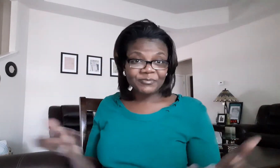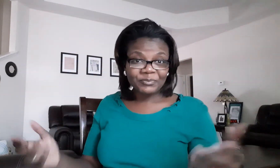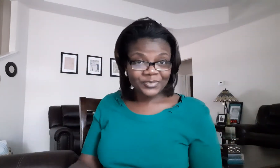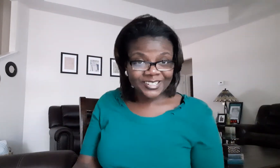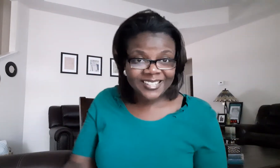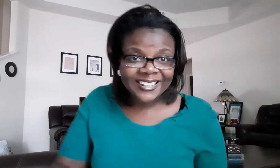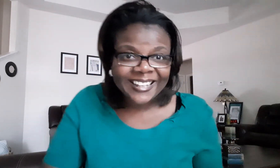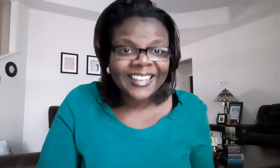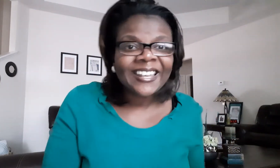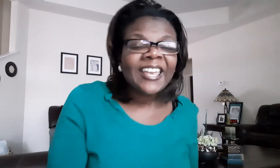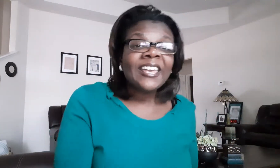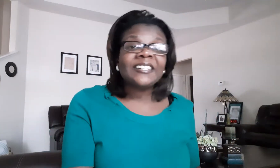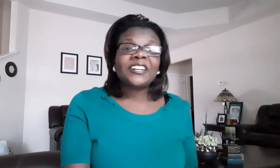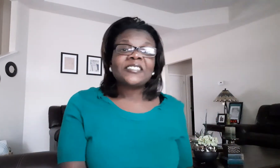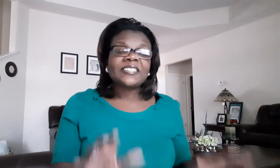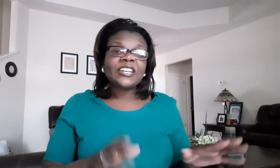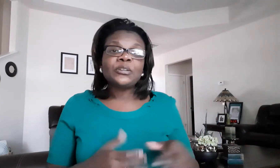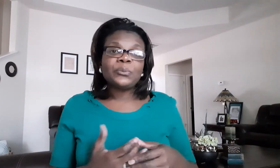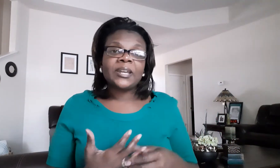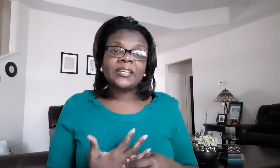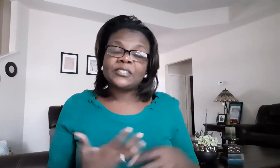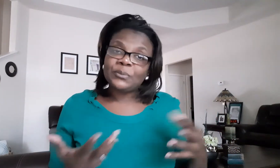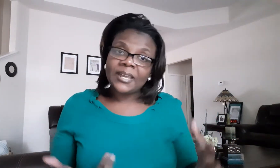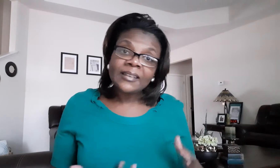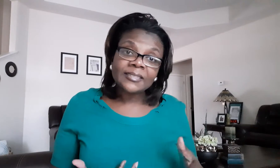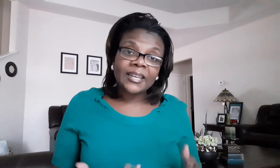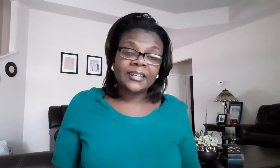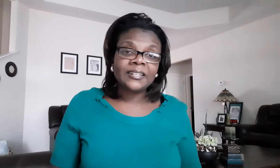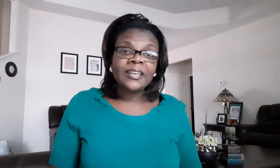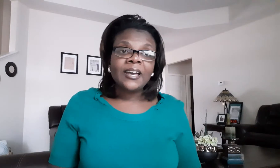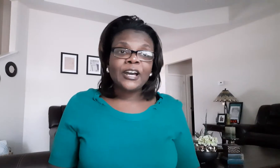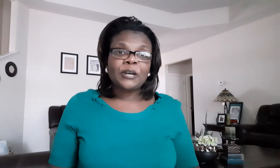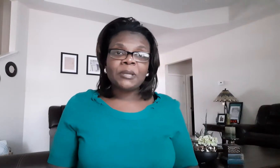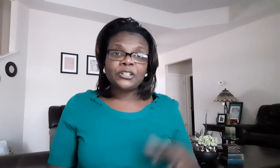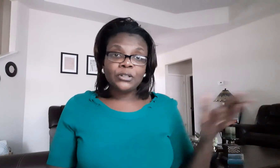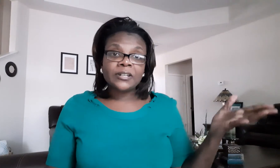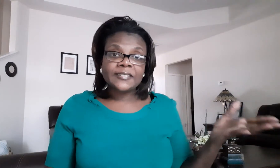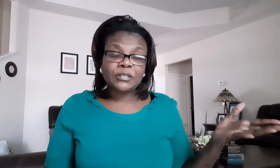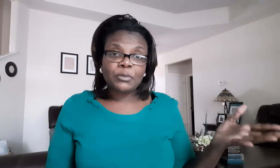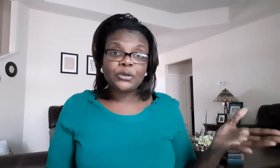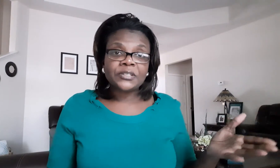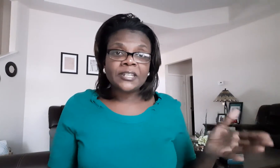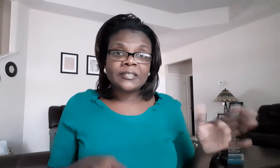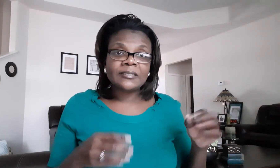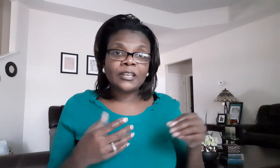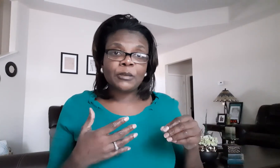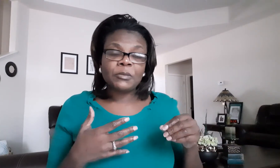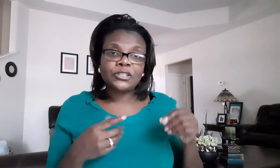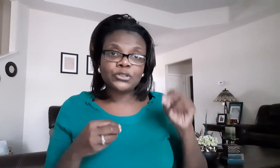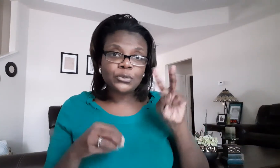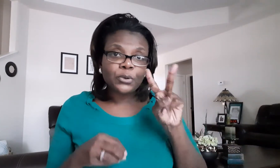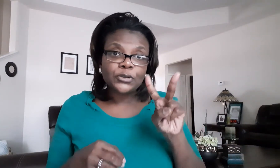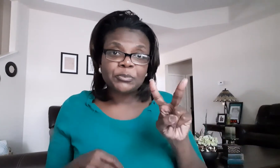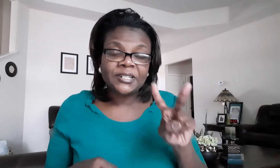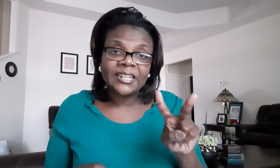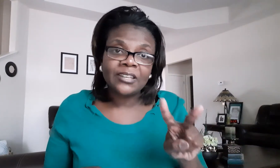just like that now the second way it's the way i sign it um and you're going to see the most is um it's two words put together